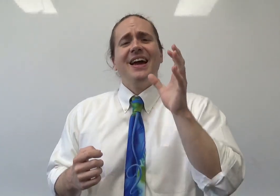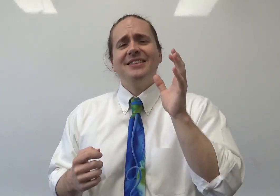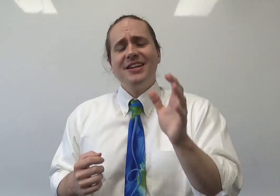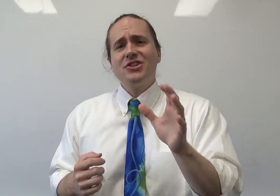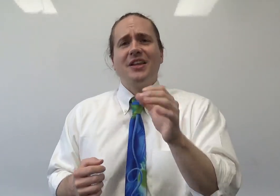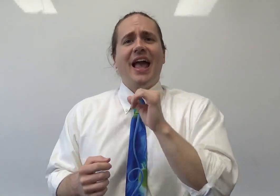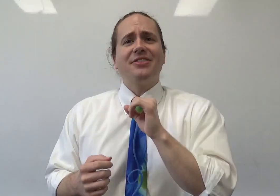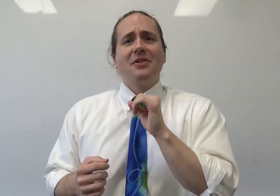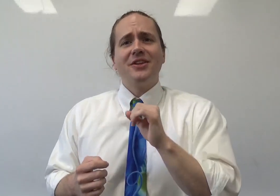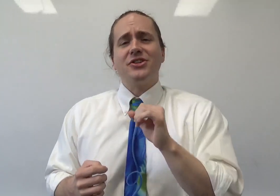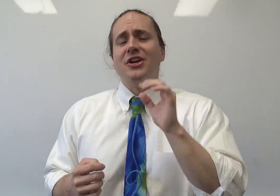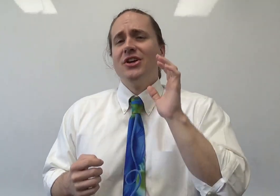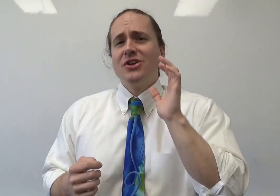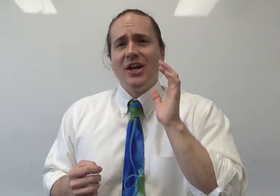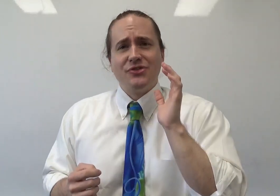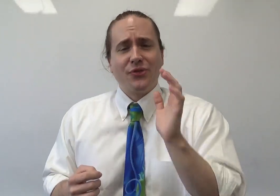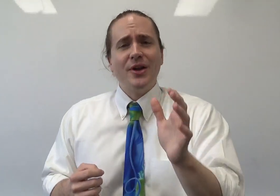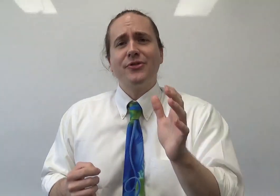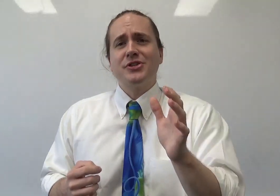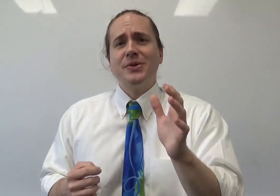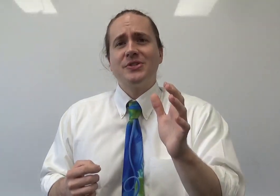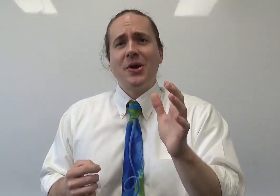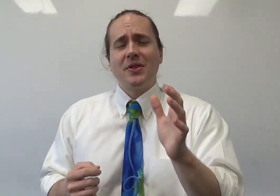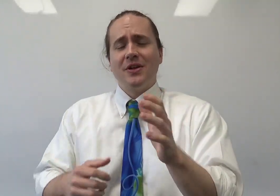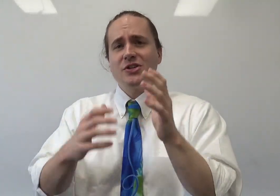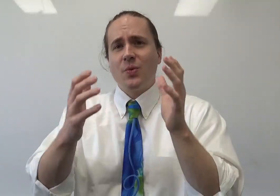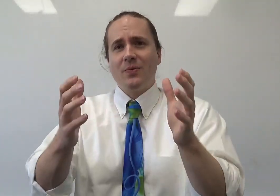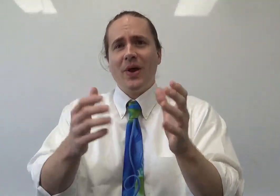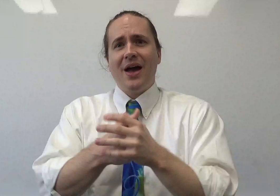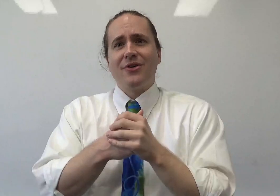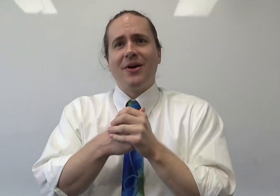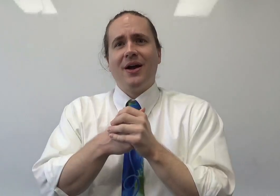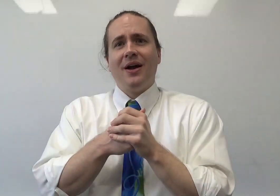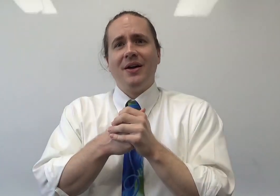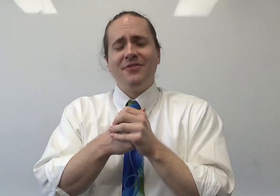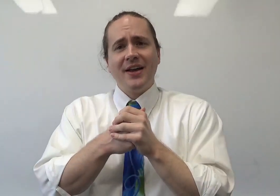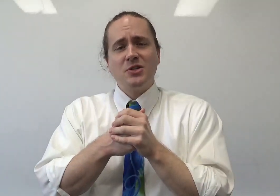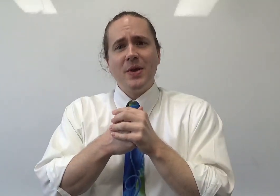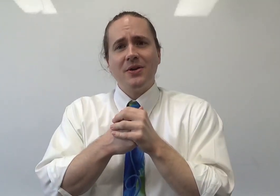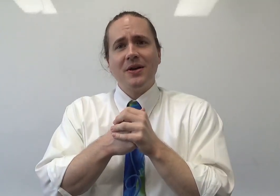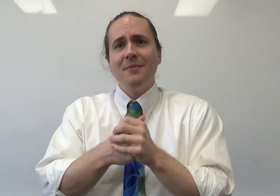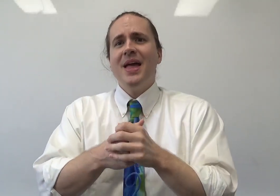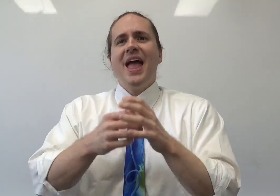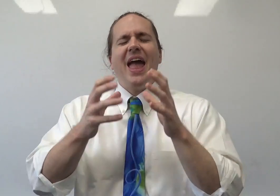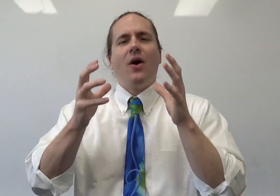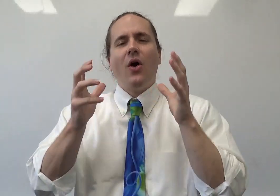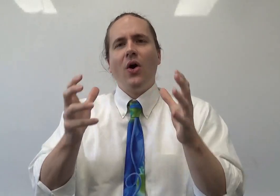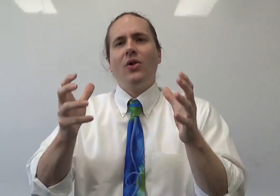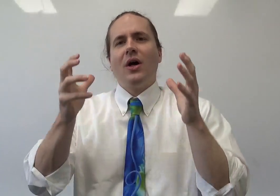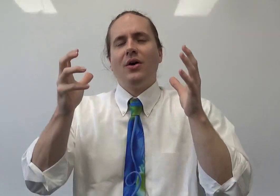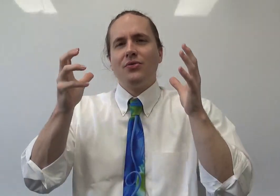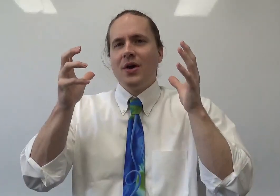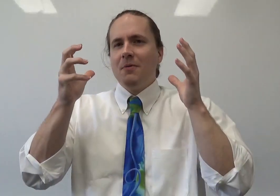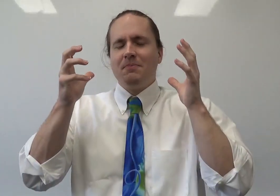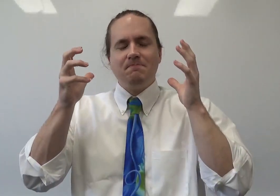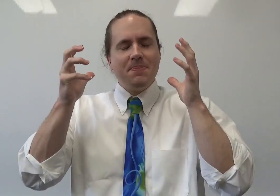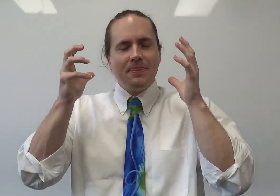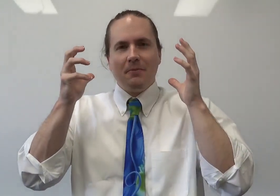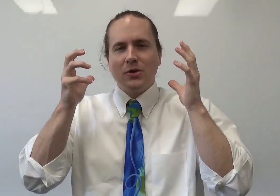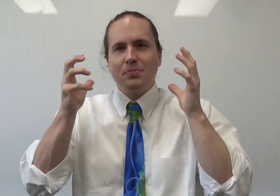Additionally, at the luncheon, it's free for students to go to the luncheon where we have our invited speaker come. And all of the most